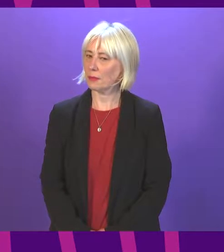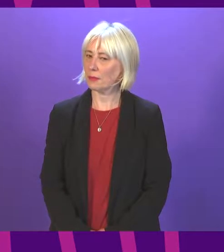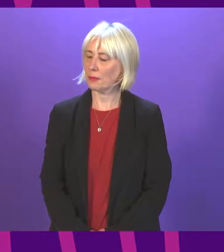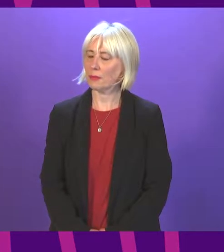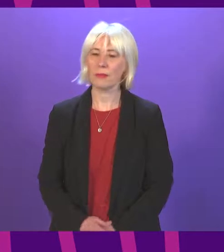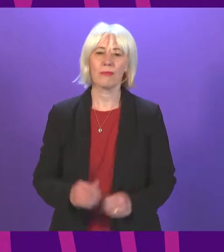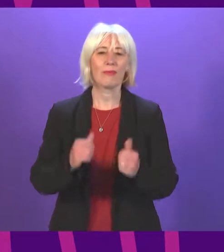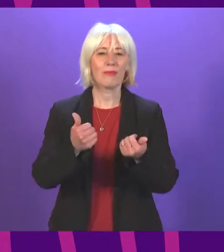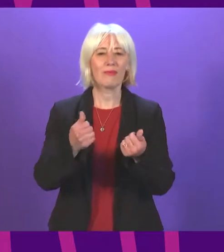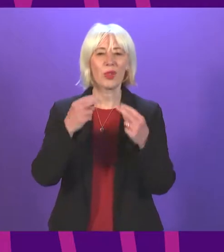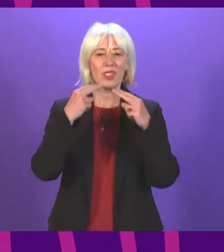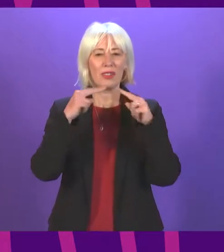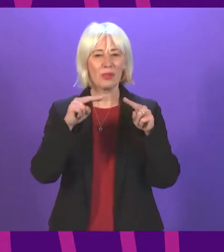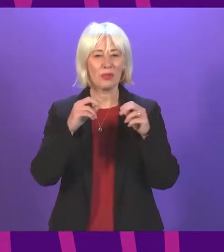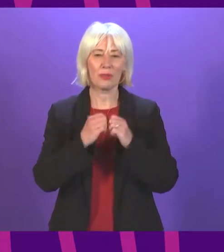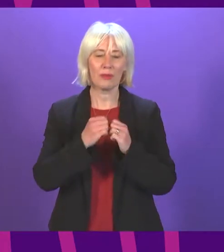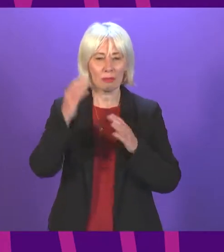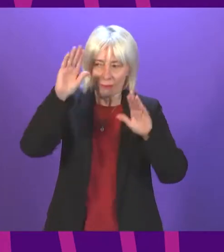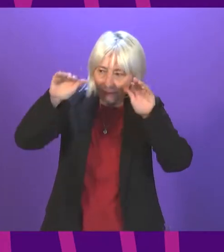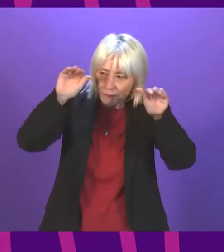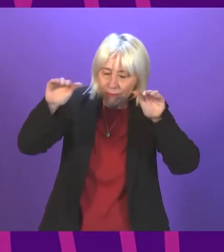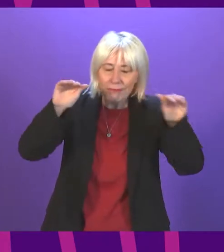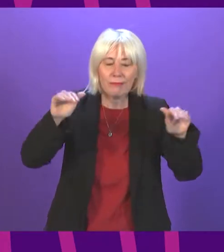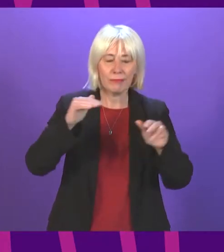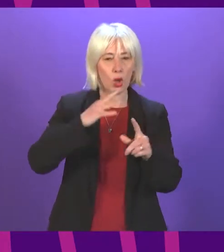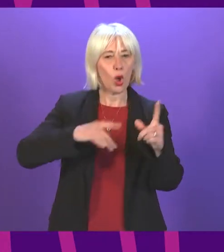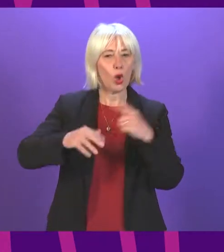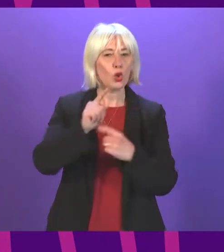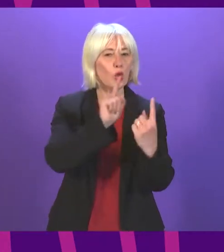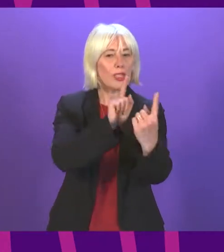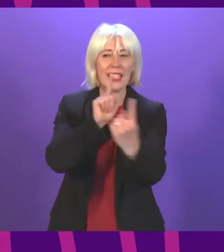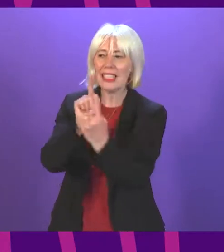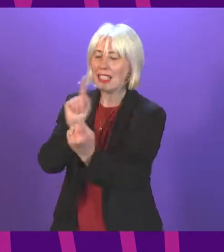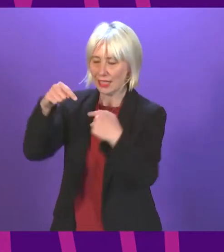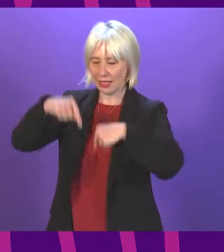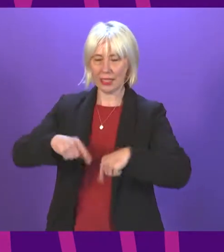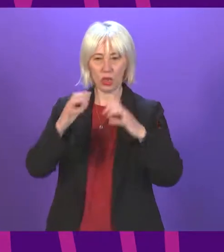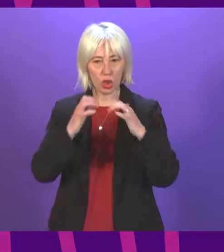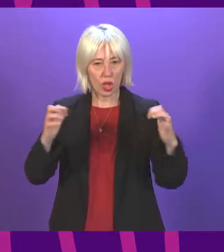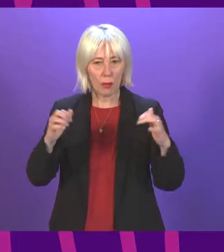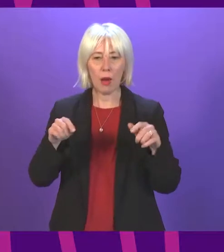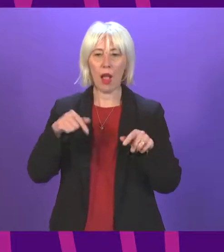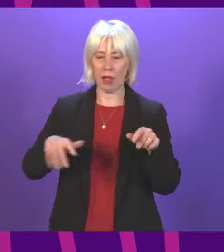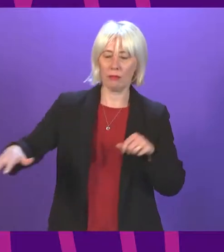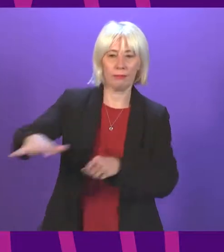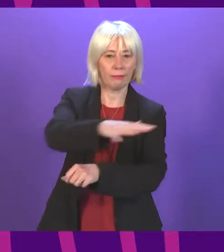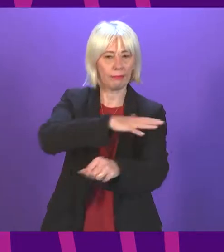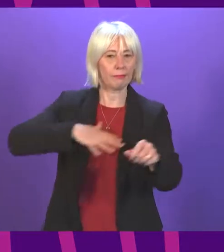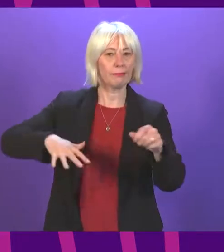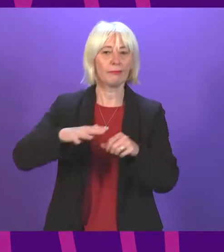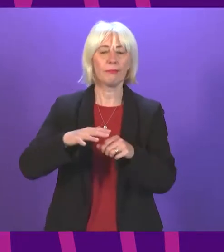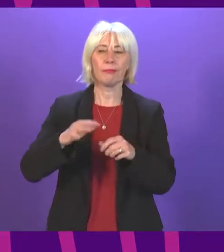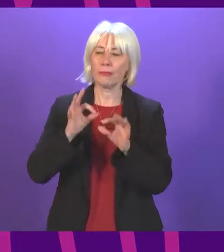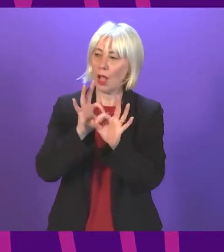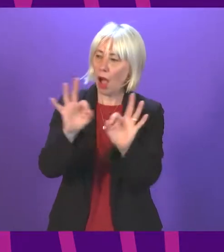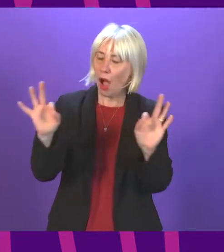Good afternoon. Can I remind members that social distancing measures are in place in the Chamber and across the Holyrood campus, and I ask